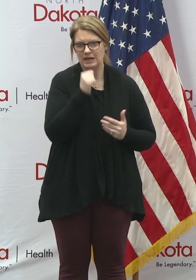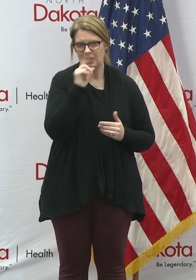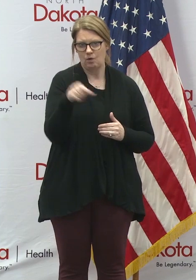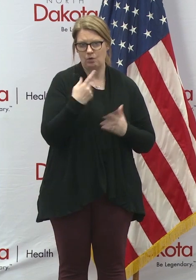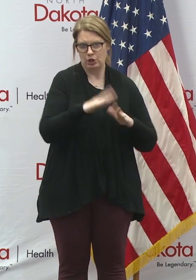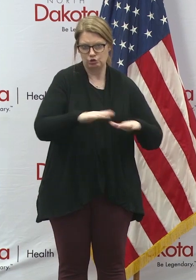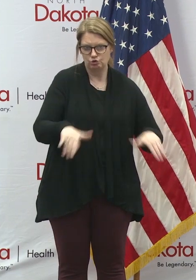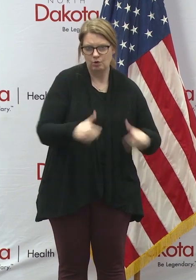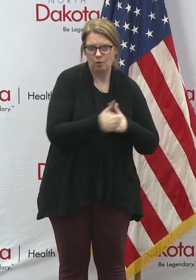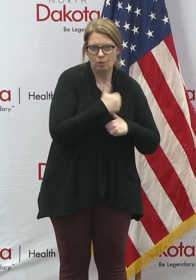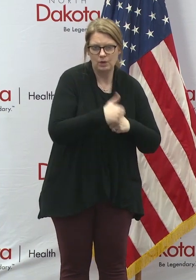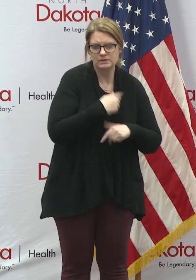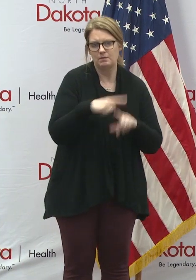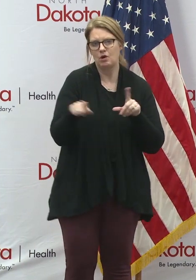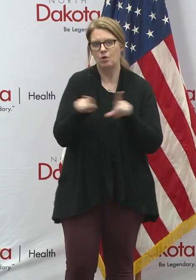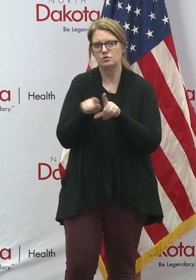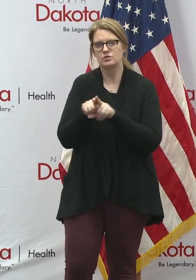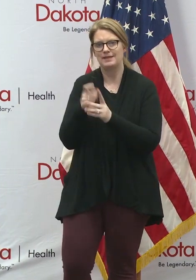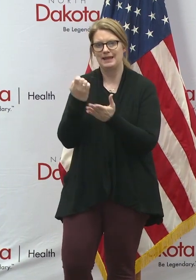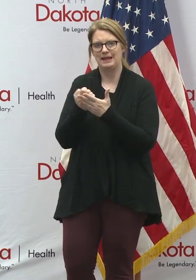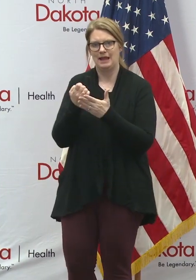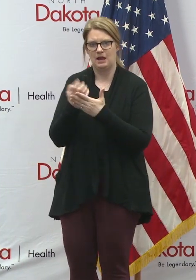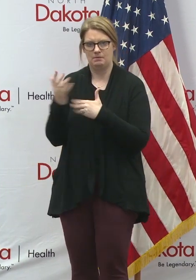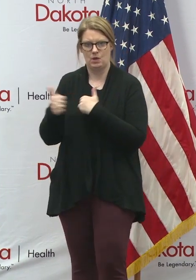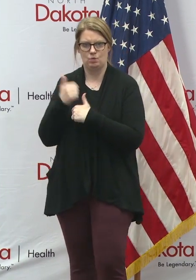children at risk but also our economy at risk.